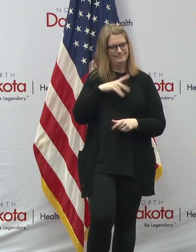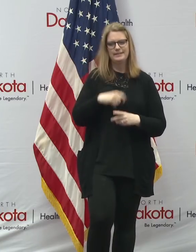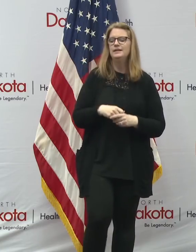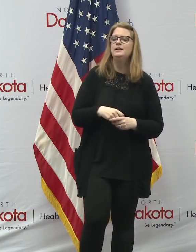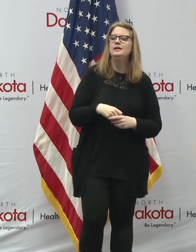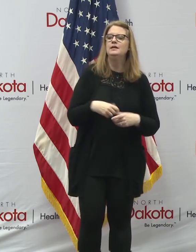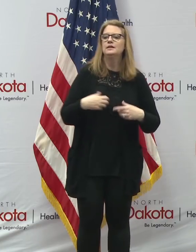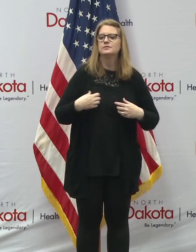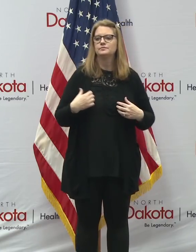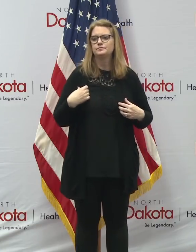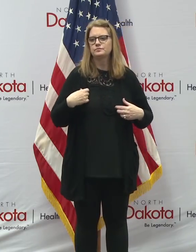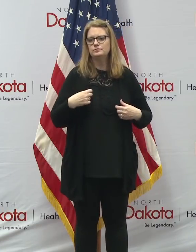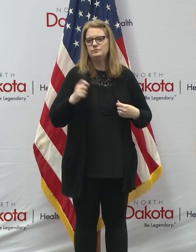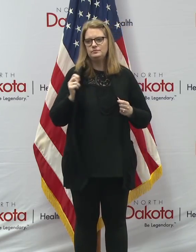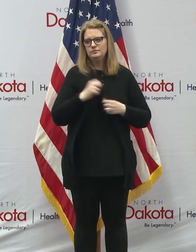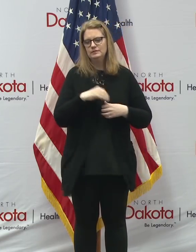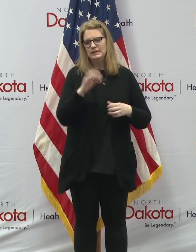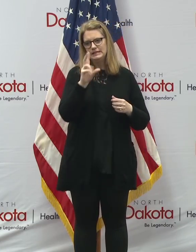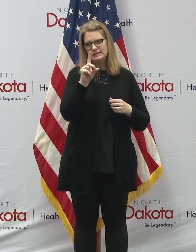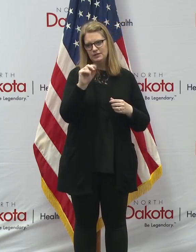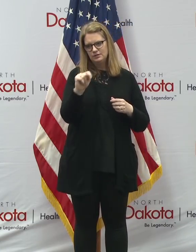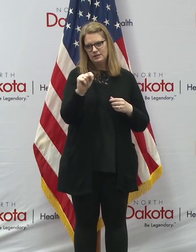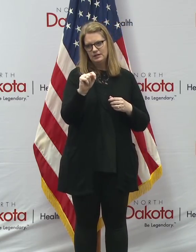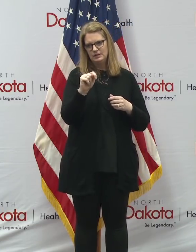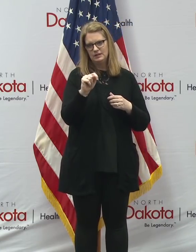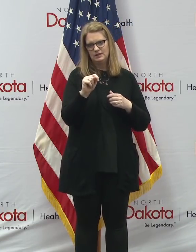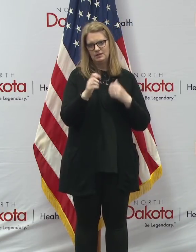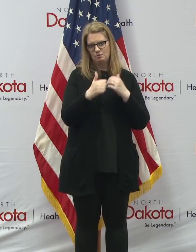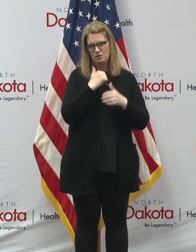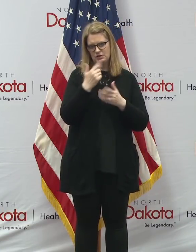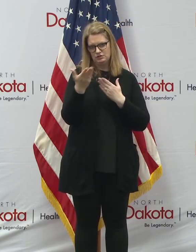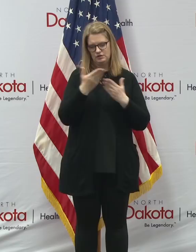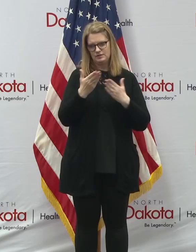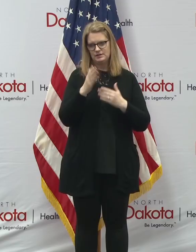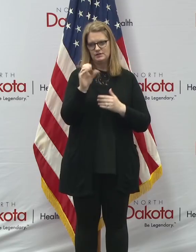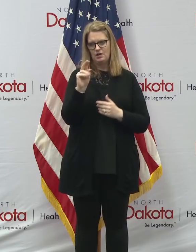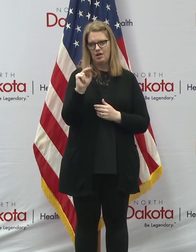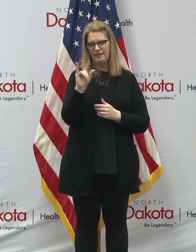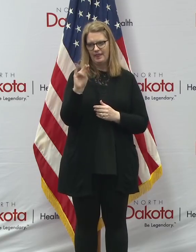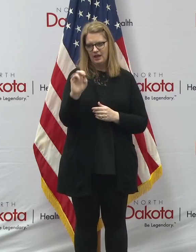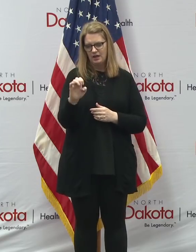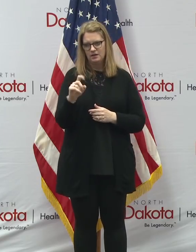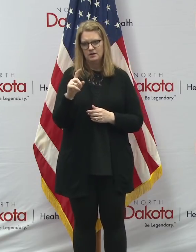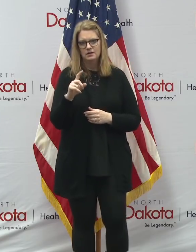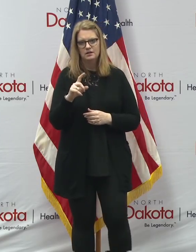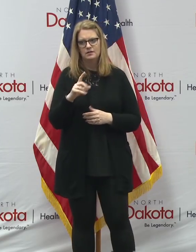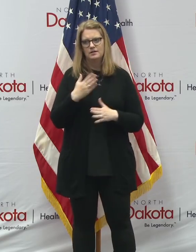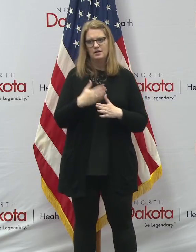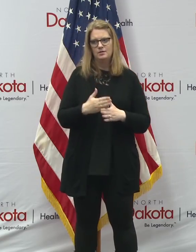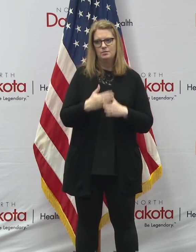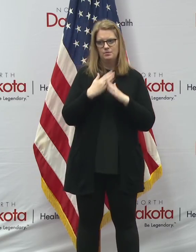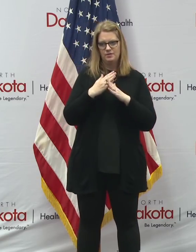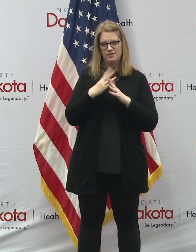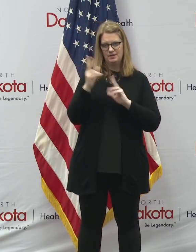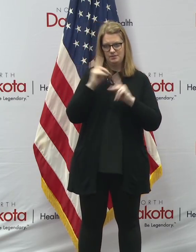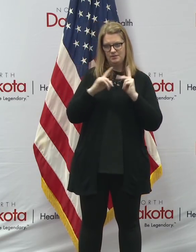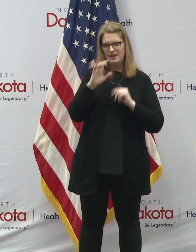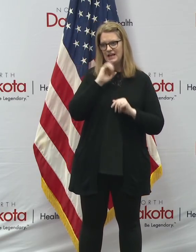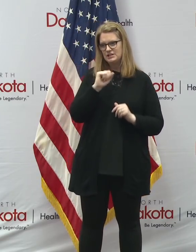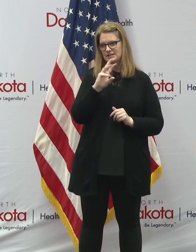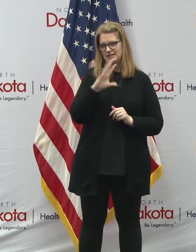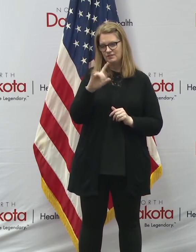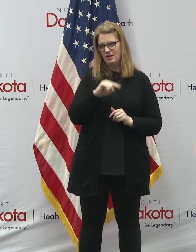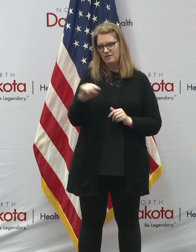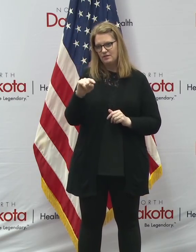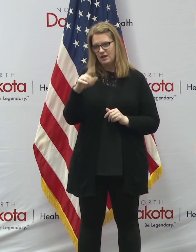The question is, the DOT has moved most of their services online, but they are prohibiting people from ages 65 and older from